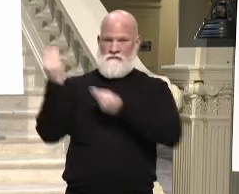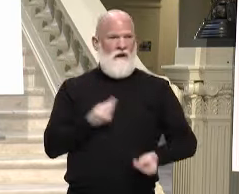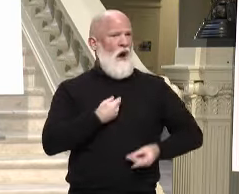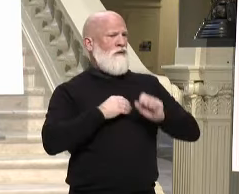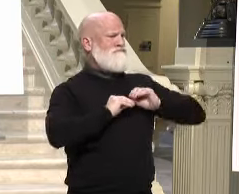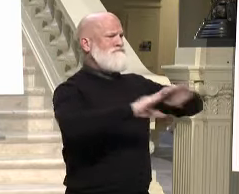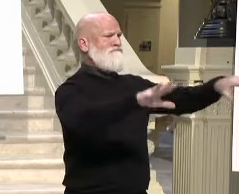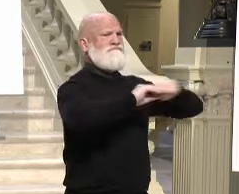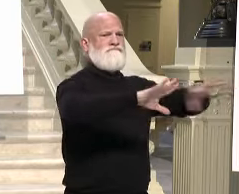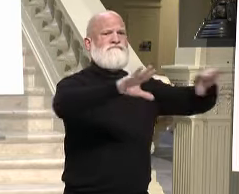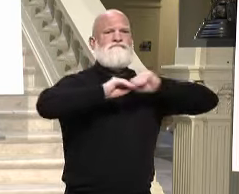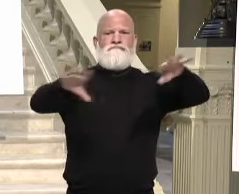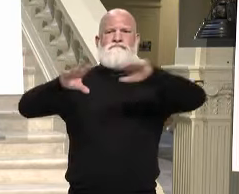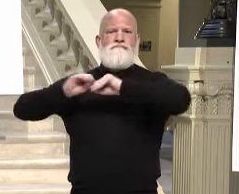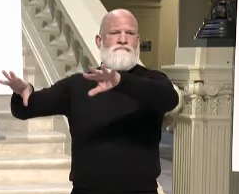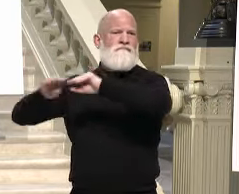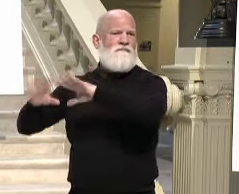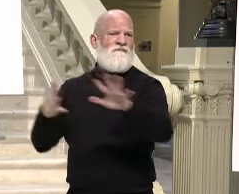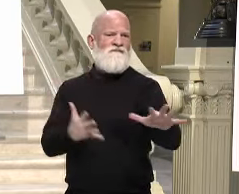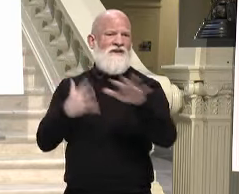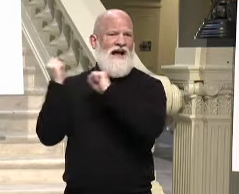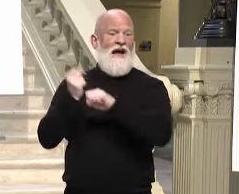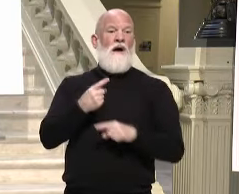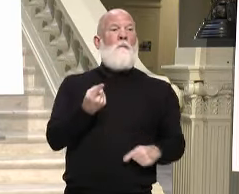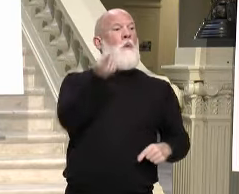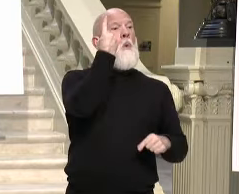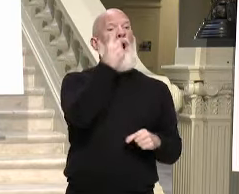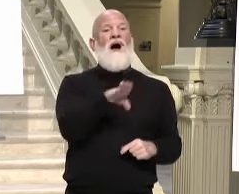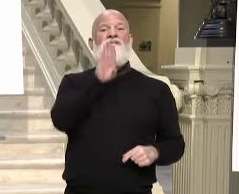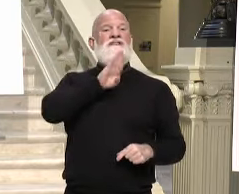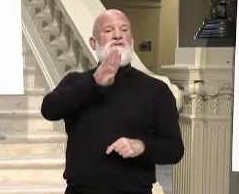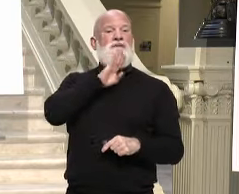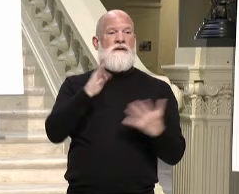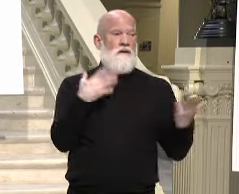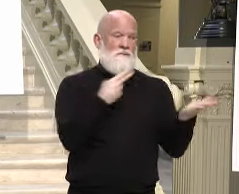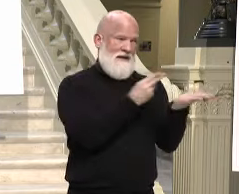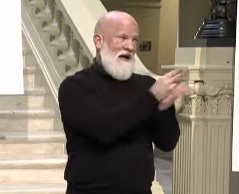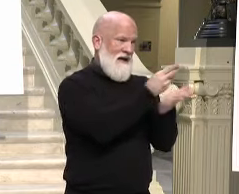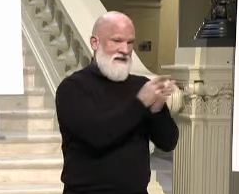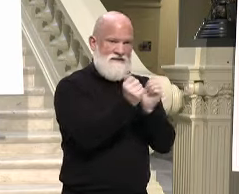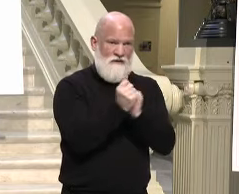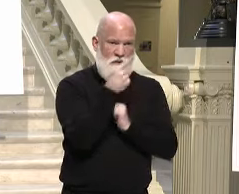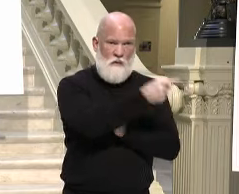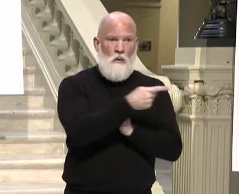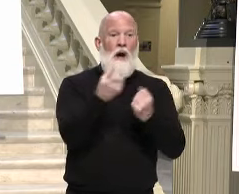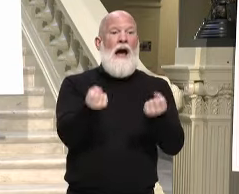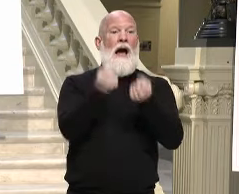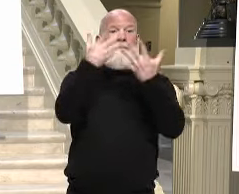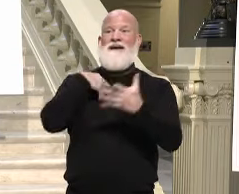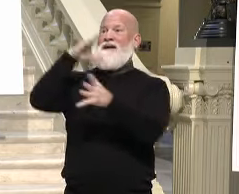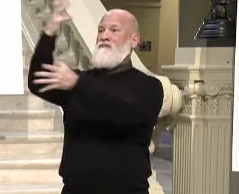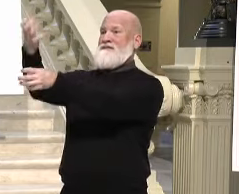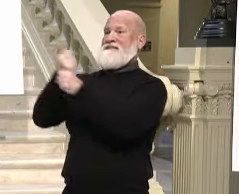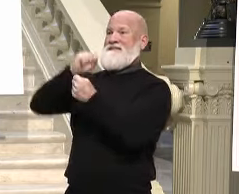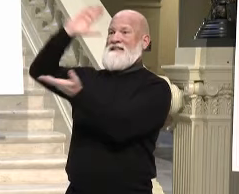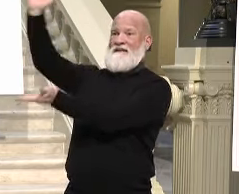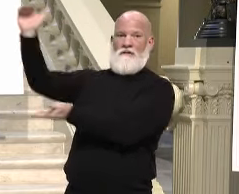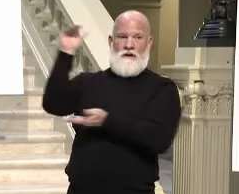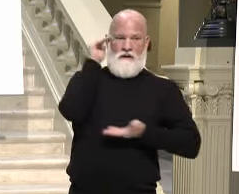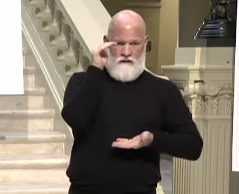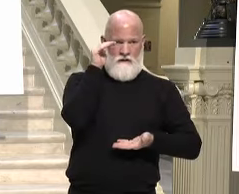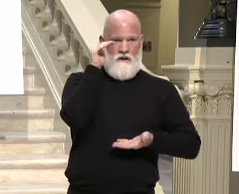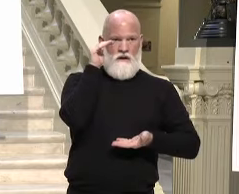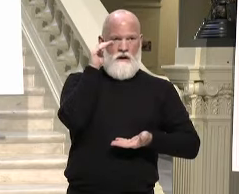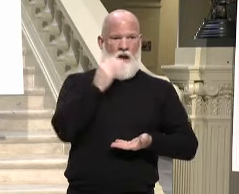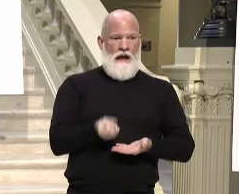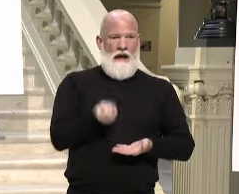You know, one of the frustrations I've had quite honestly is we can't control doses that are going straight to pharmacy chains and things that the